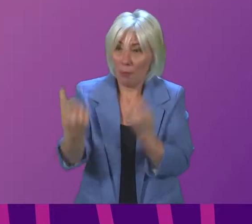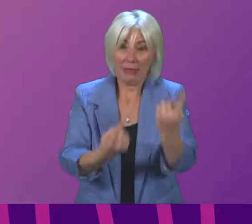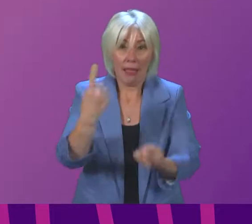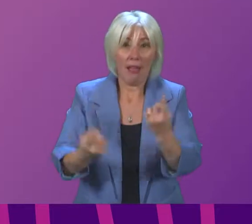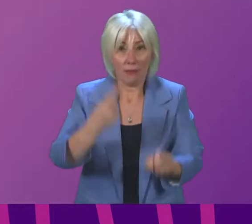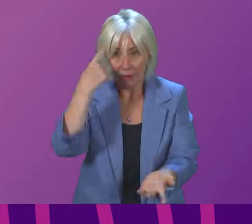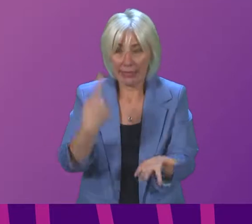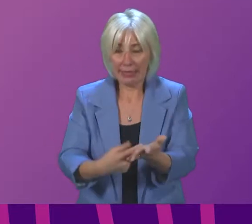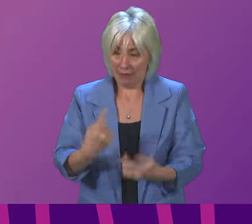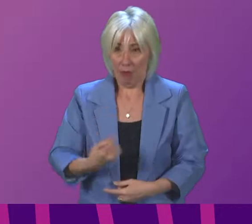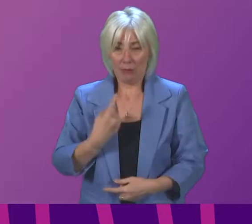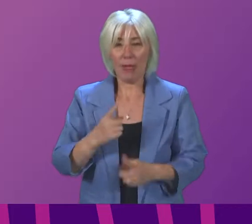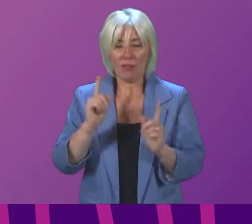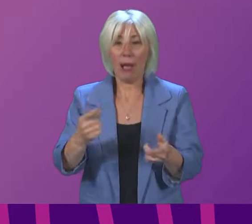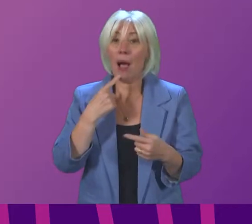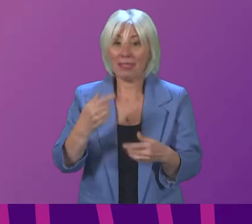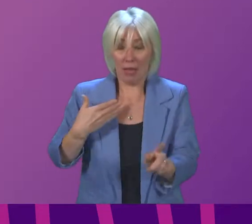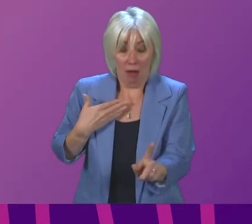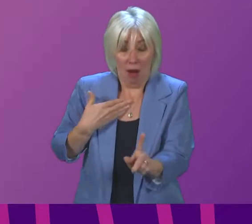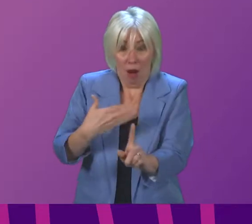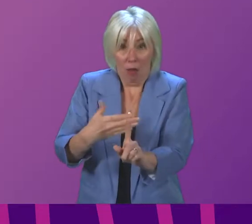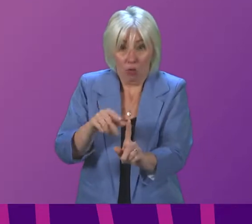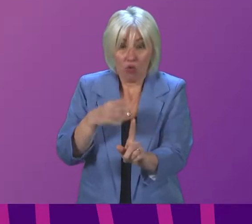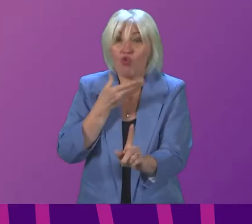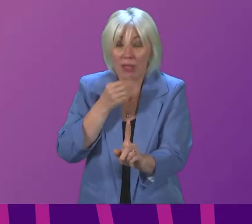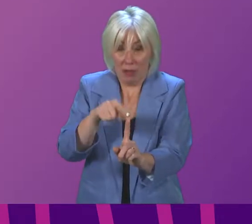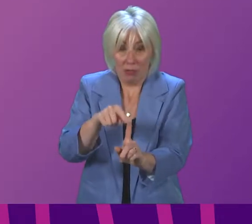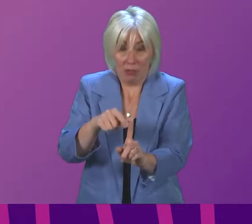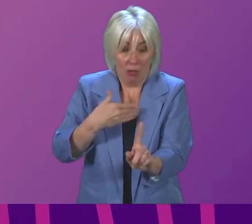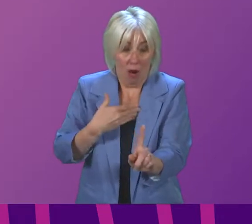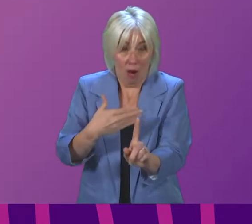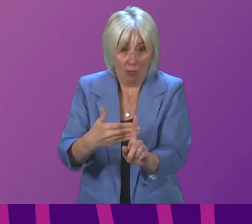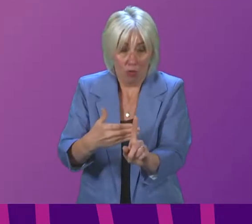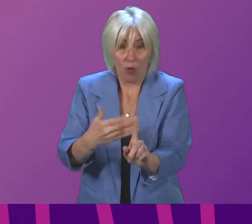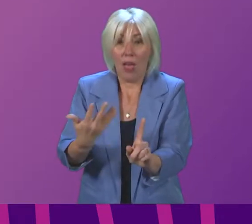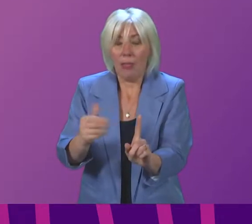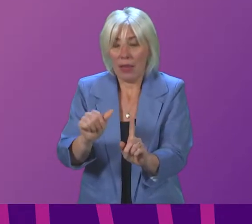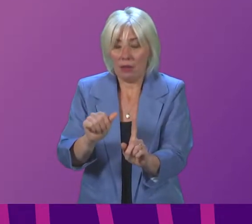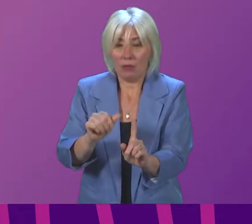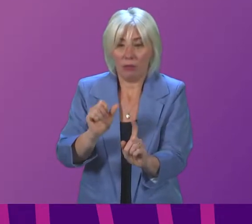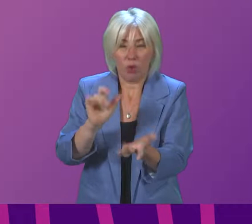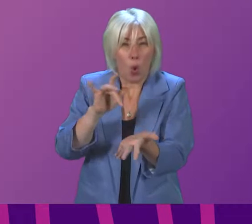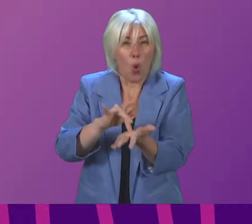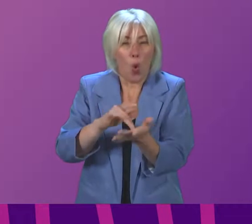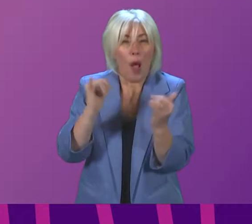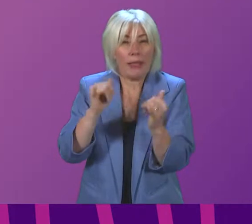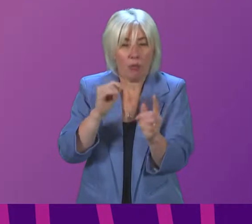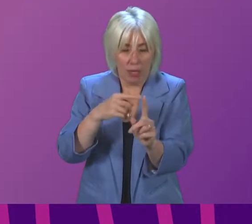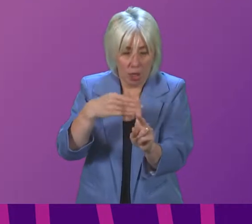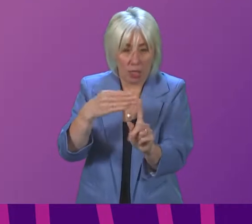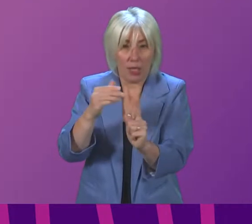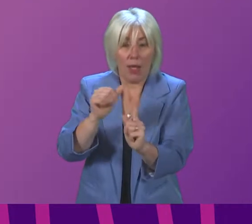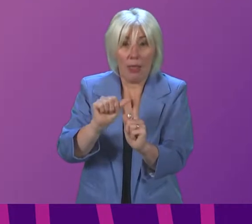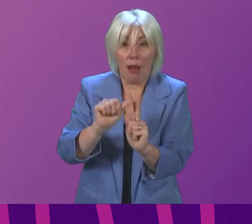to make judgments but I am saying in the run up to Christmas and then after the core celebrations of Christmas people should